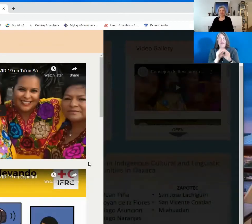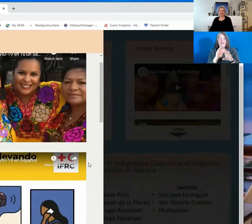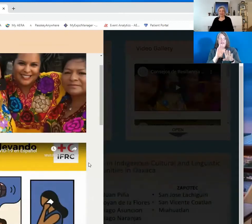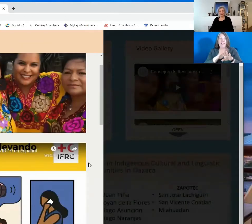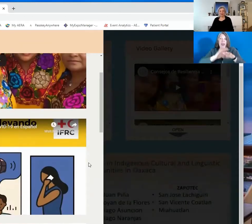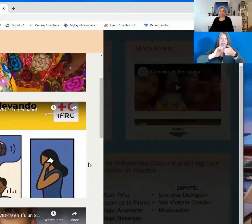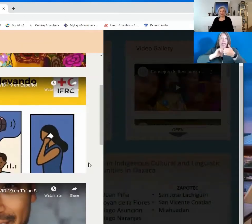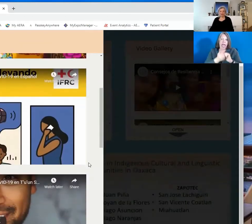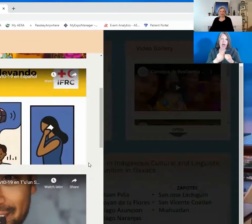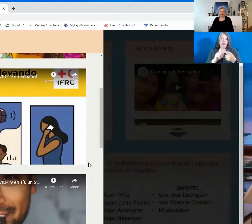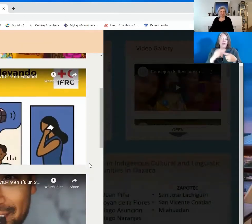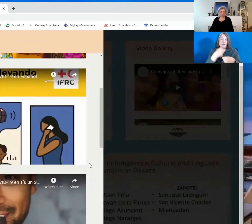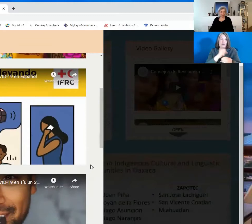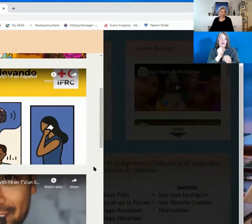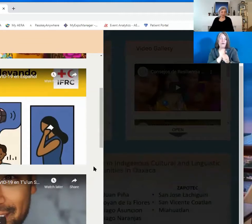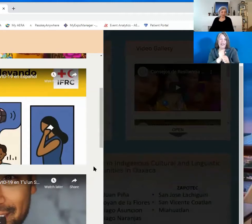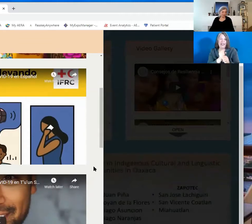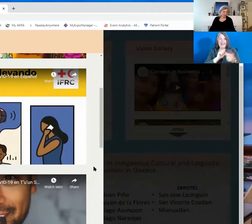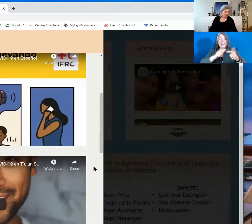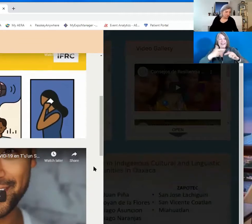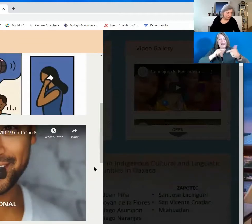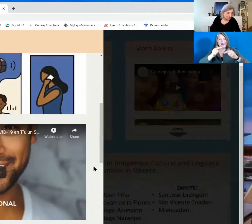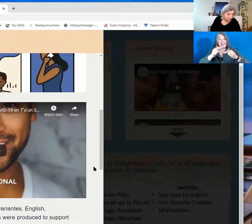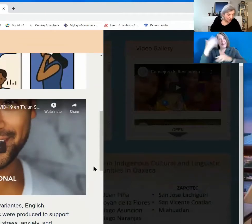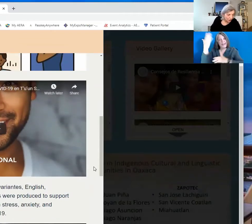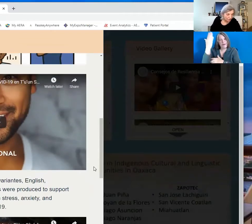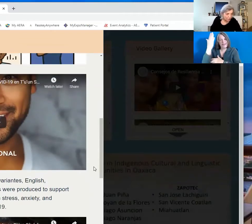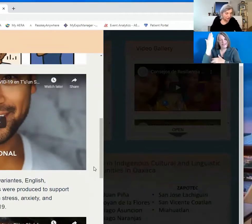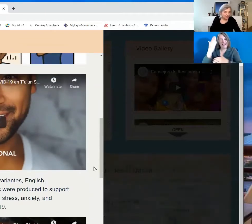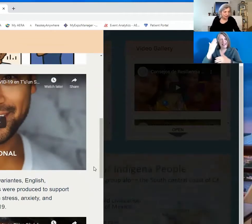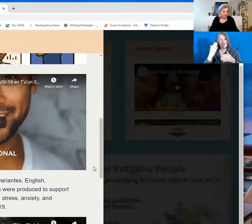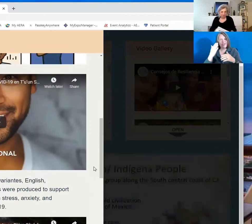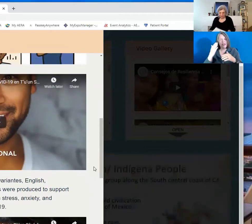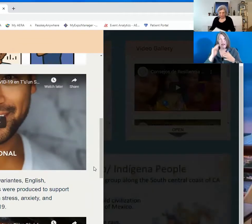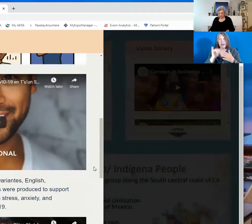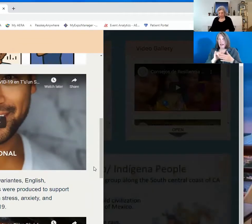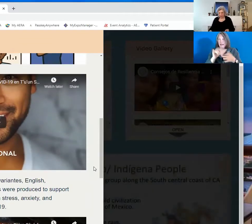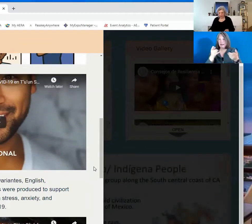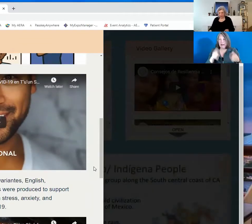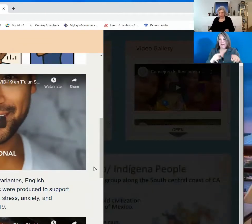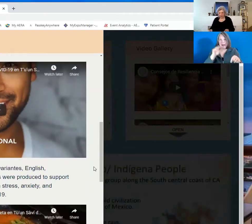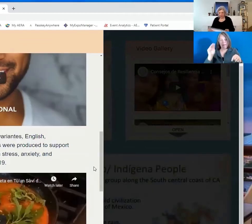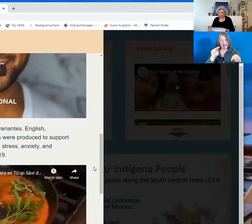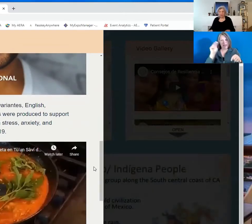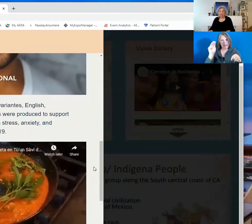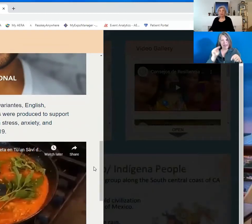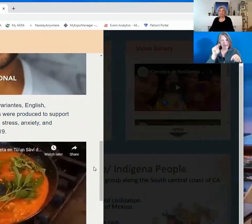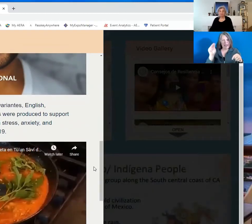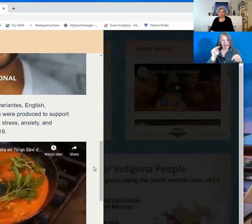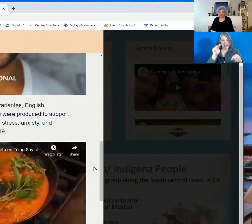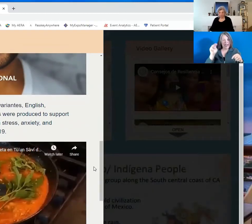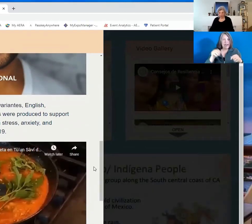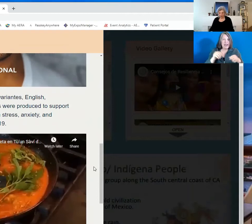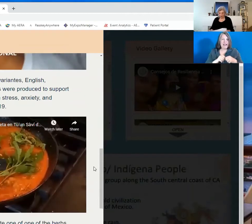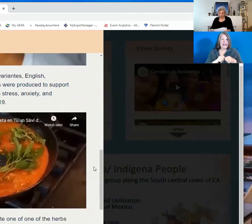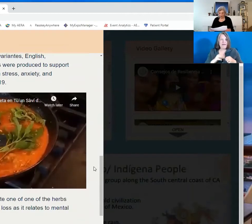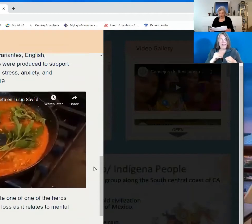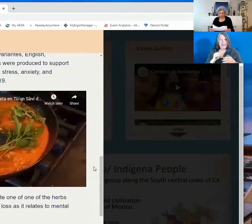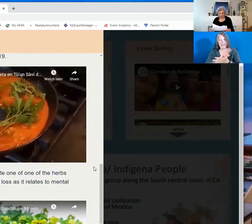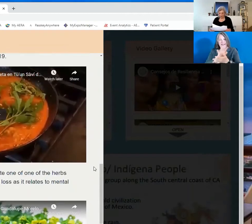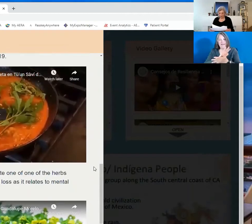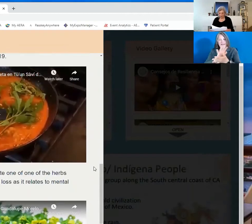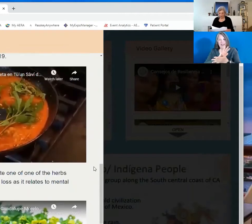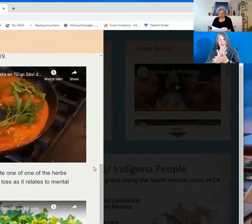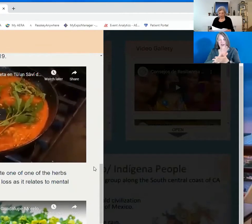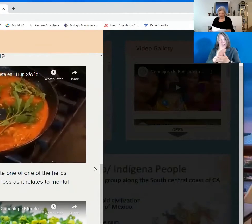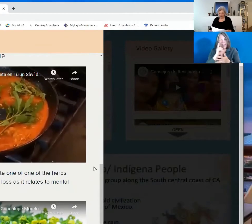create an interactive presentation. On Monday, and the video is, I